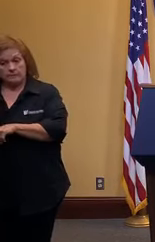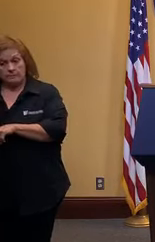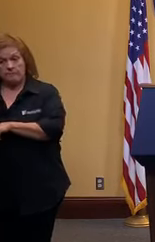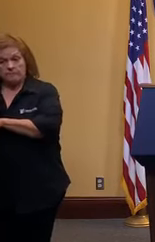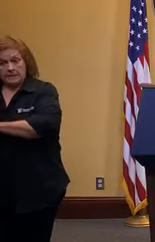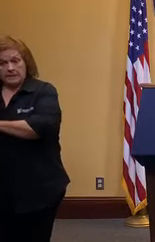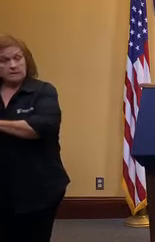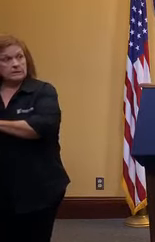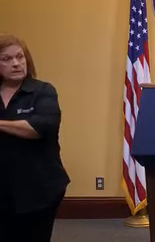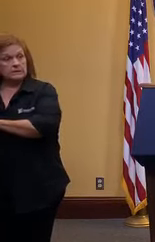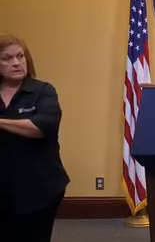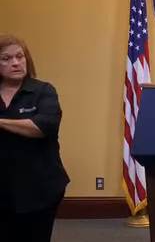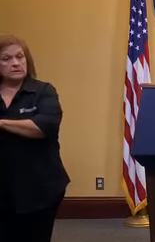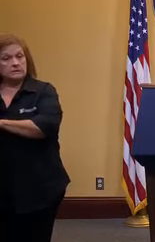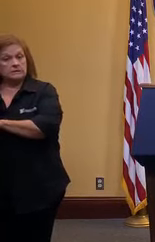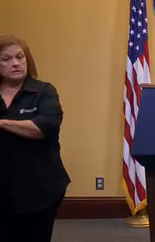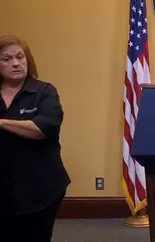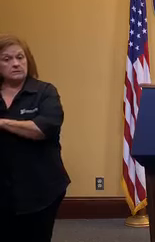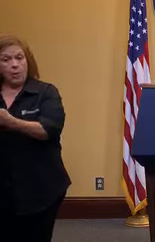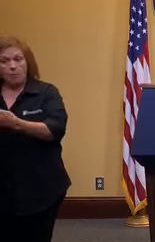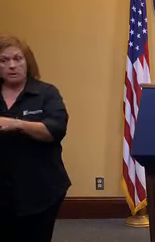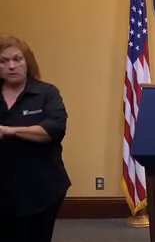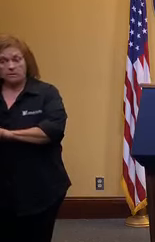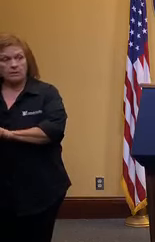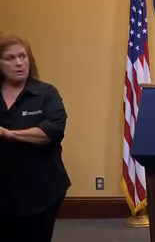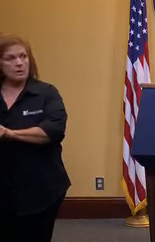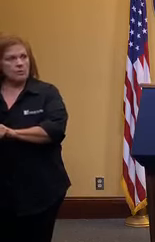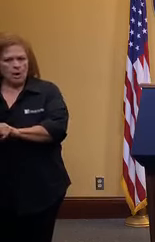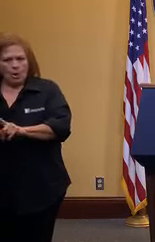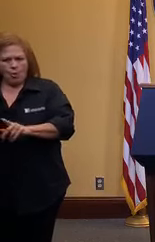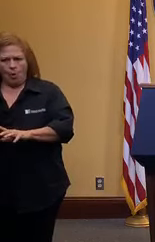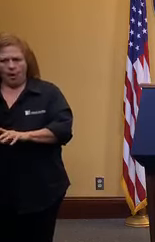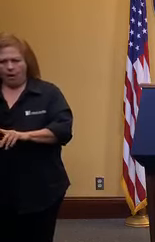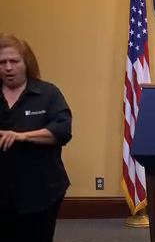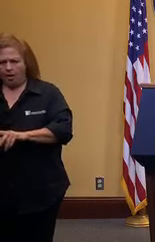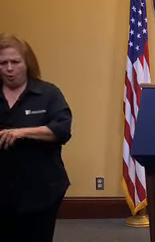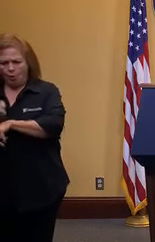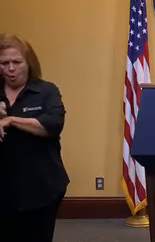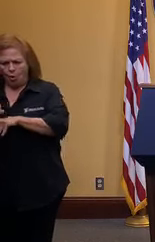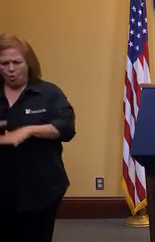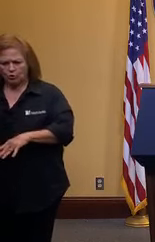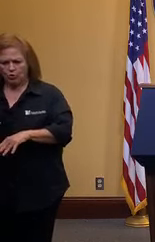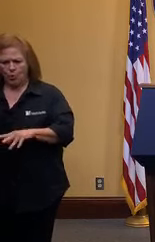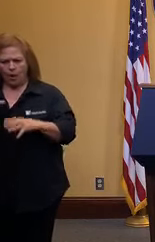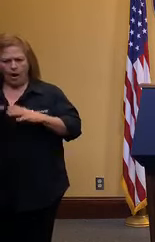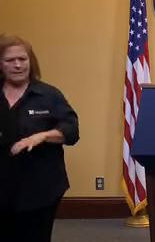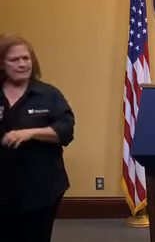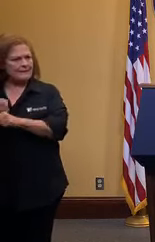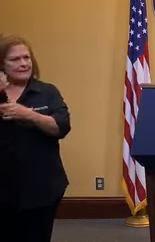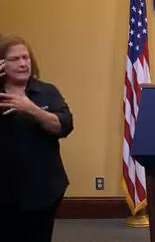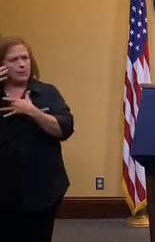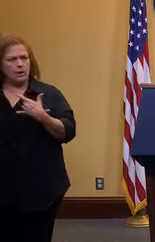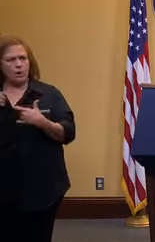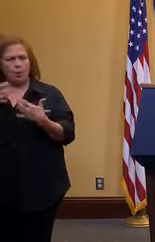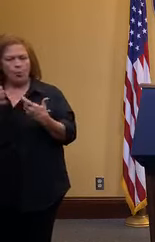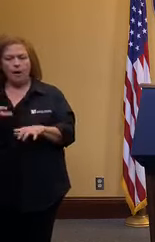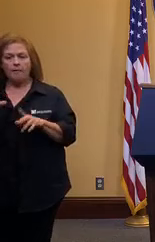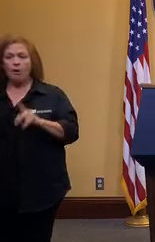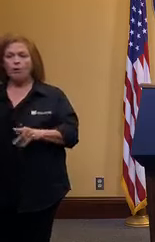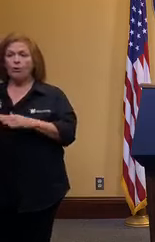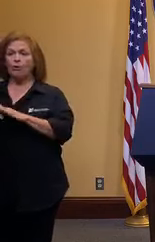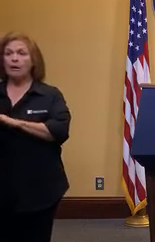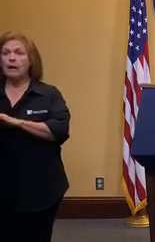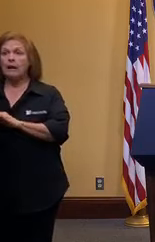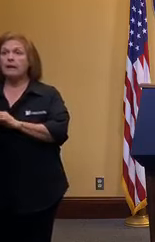anyone any of their workers or customers to get sick i don't that wouldn't be very good for business if someone came into a business that was unsafe